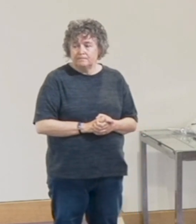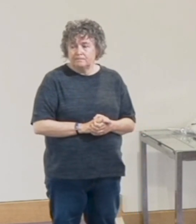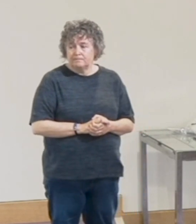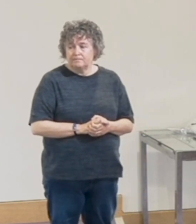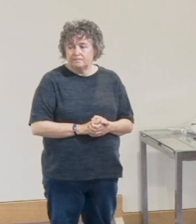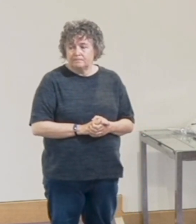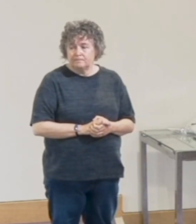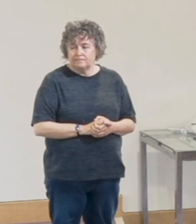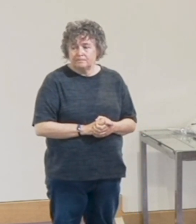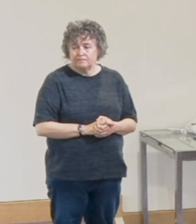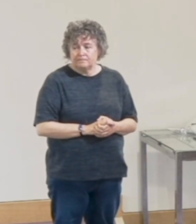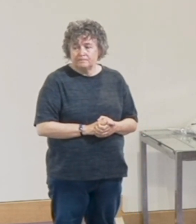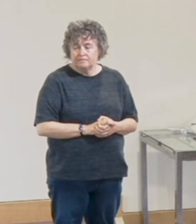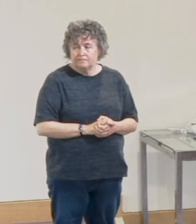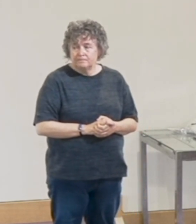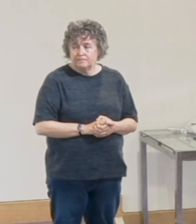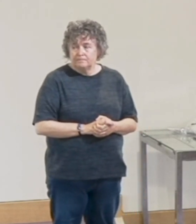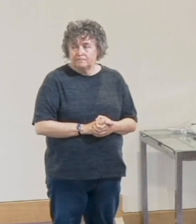It is the way